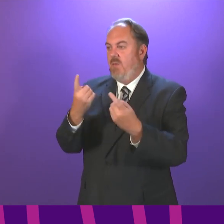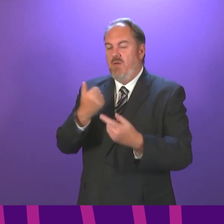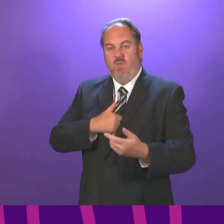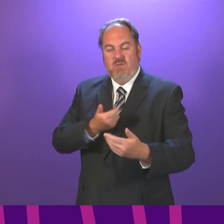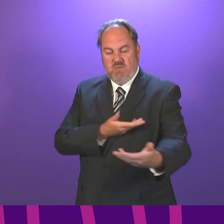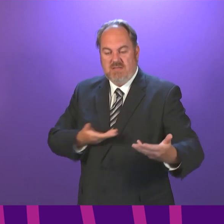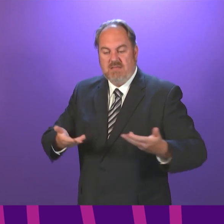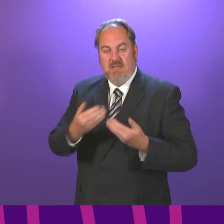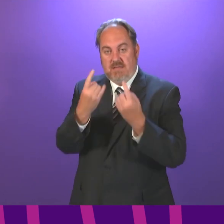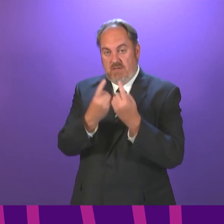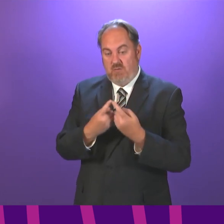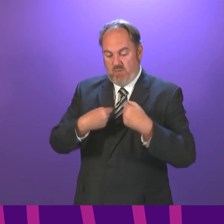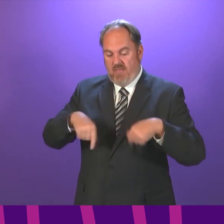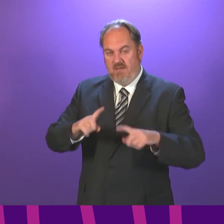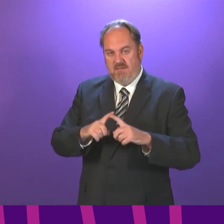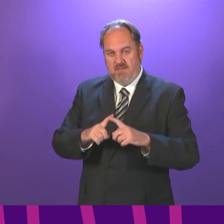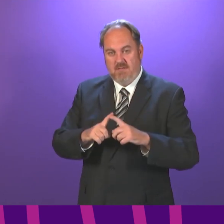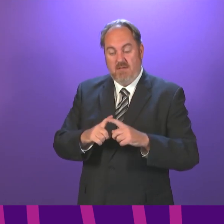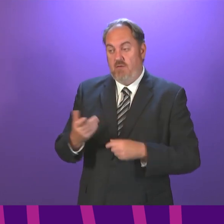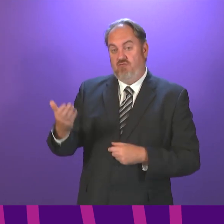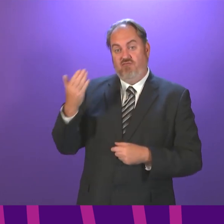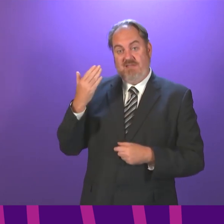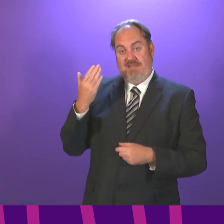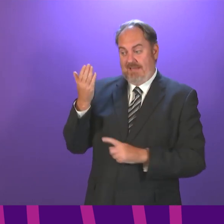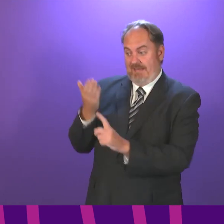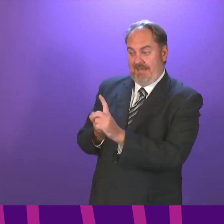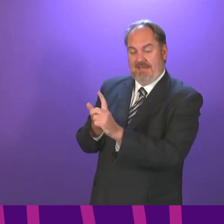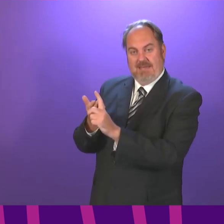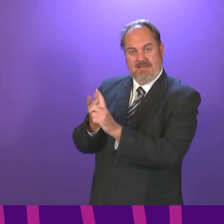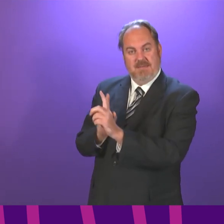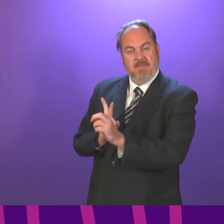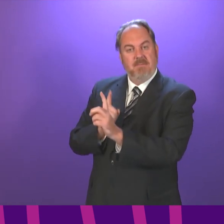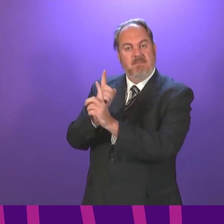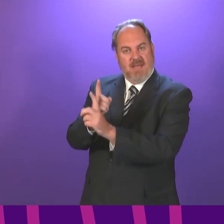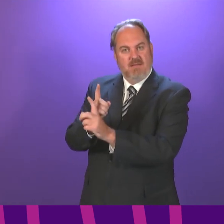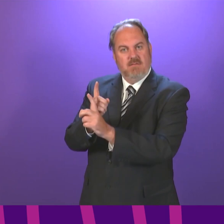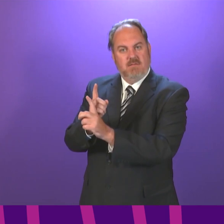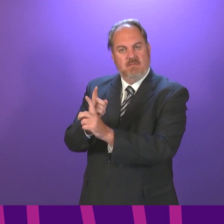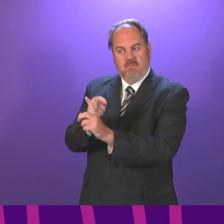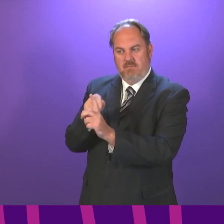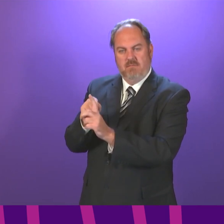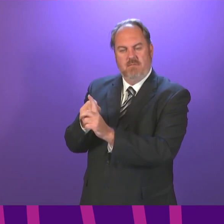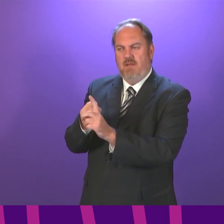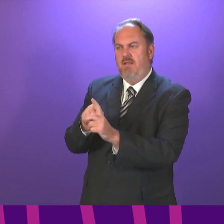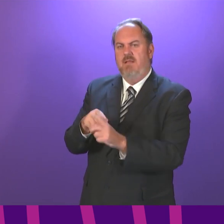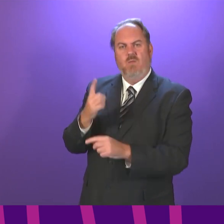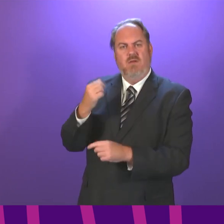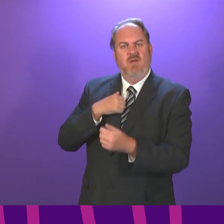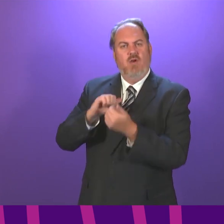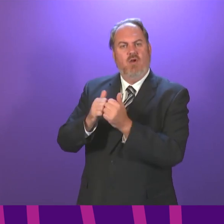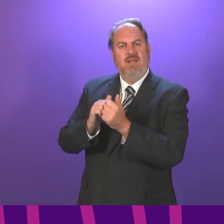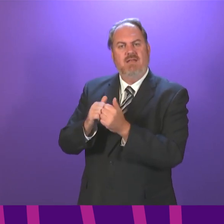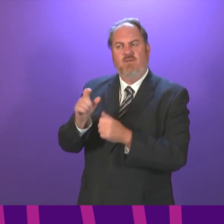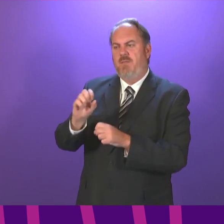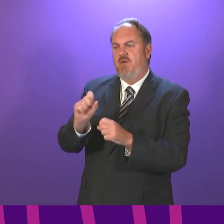that he has recently met with one of our MSP colleagues from the